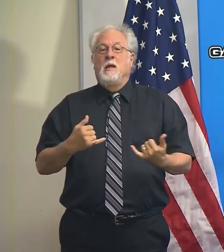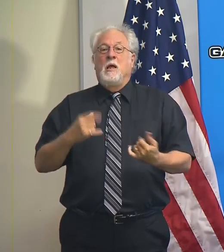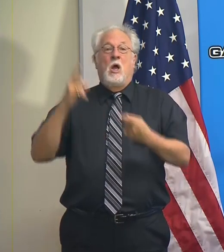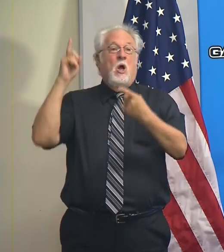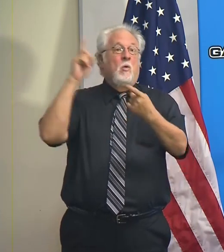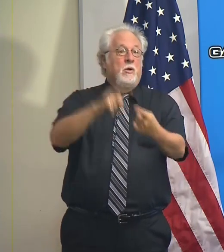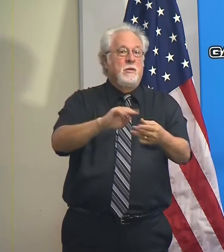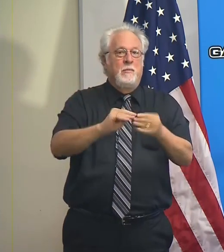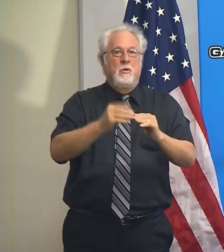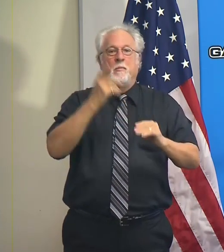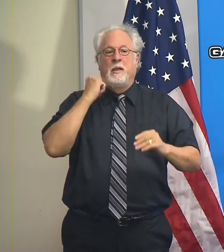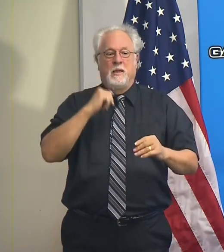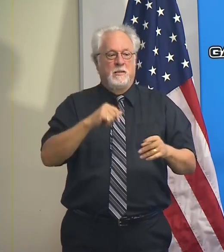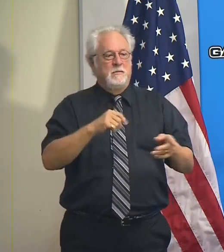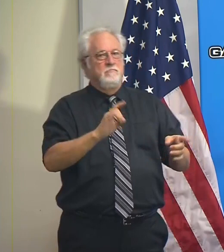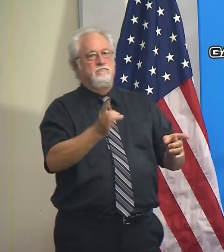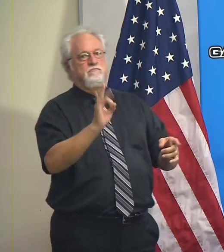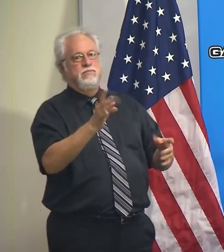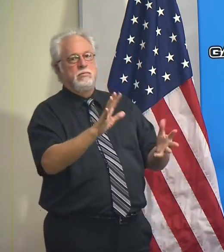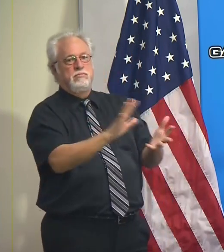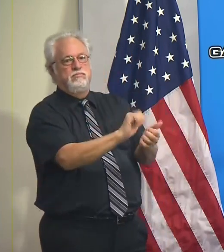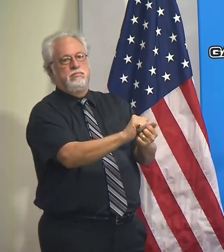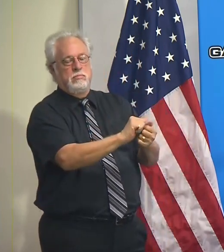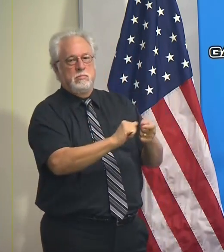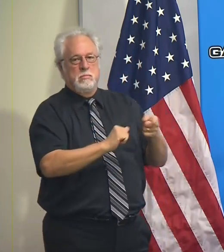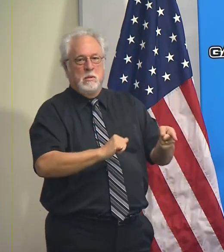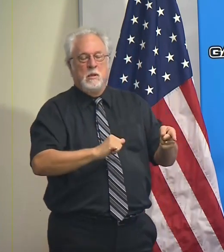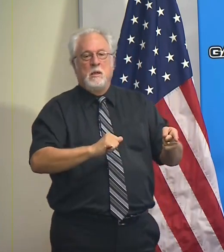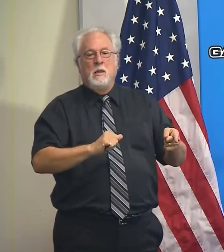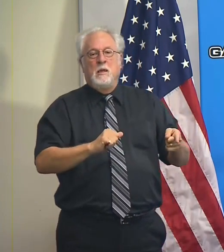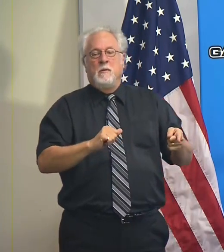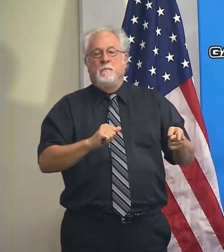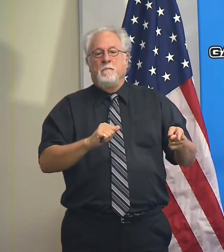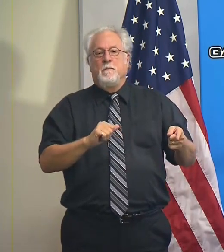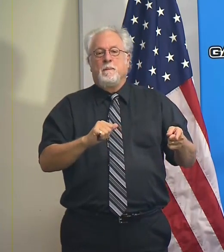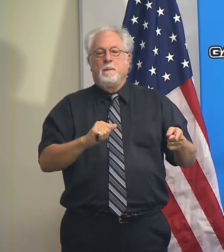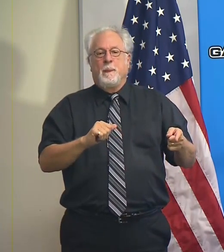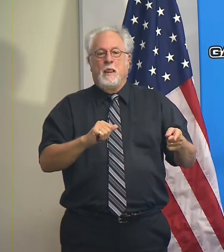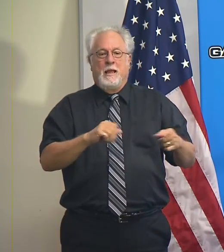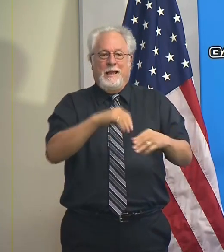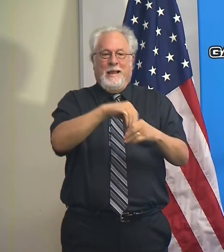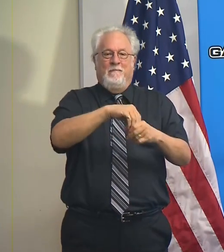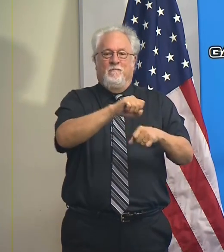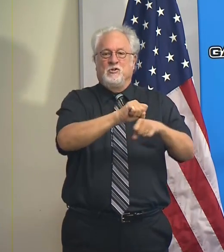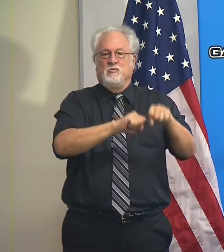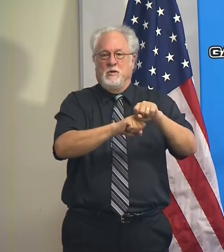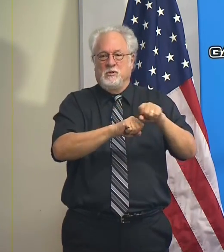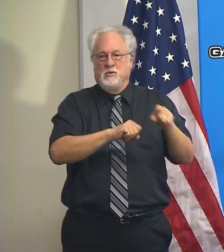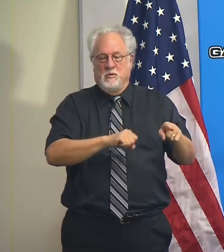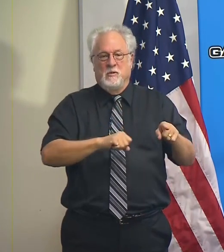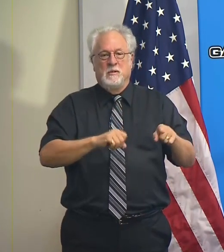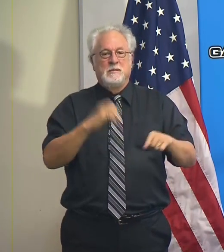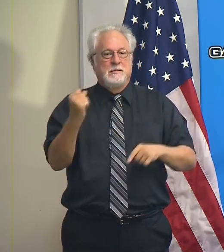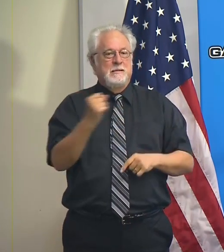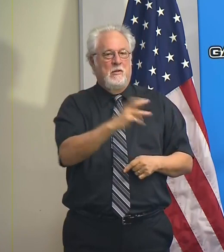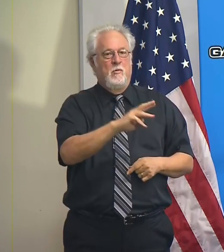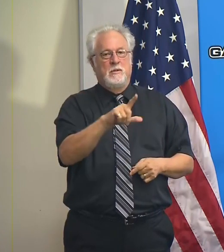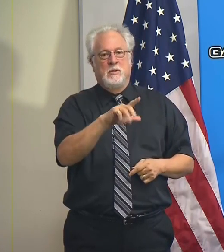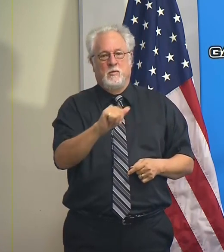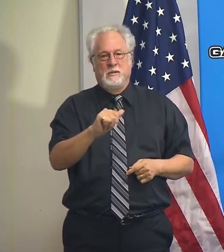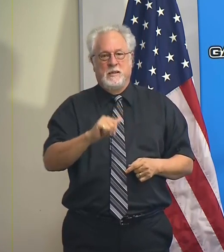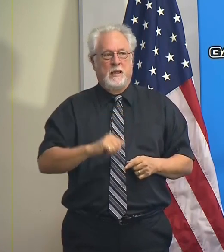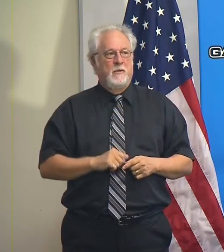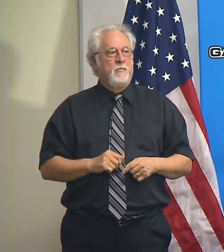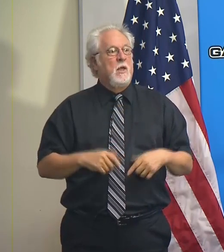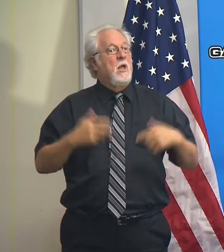numbers just because of the sheer devastation to the infrastructure in southwest Louisiana.